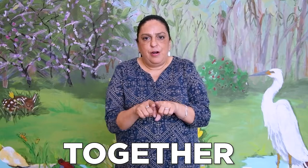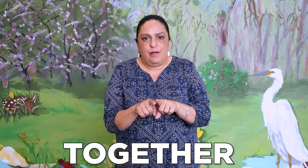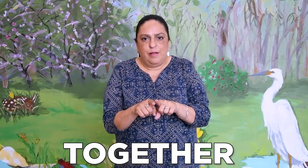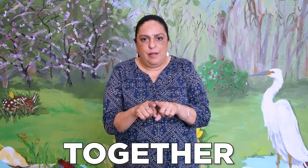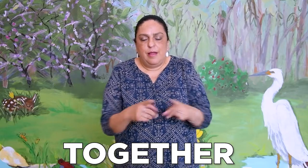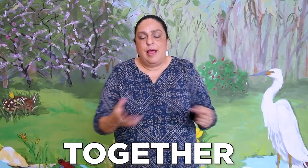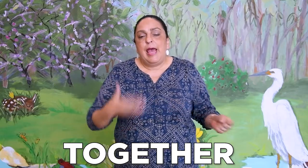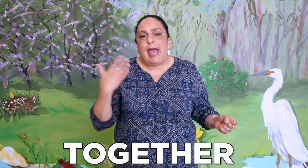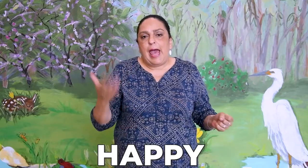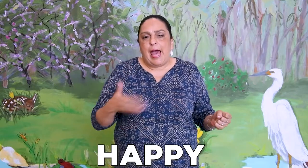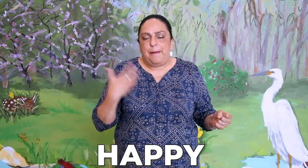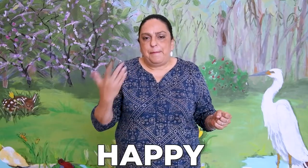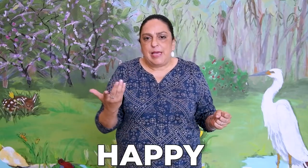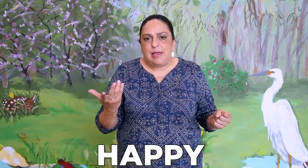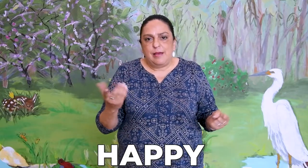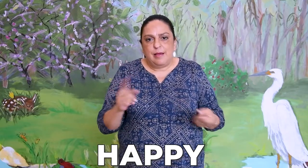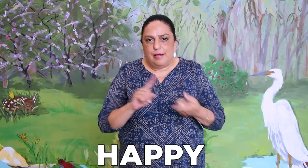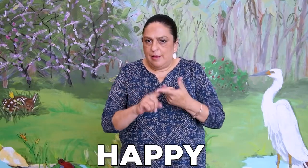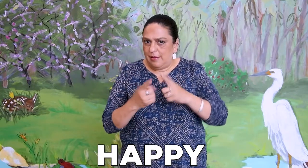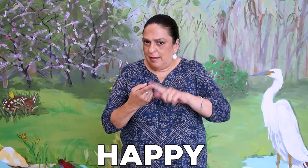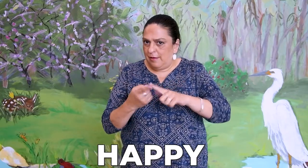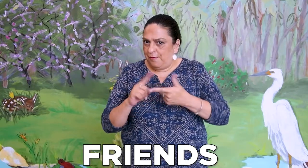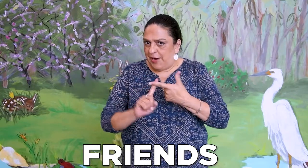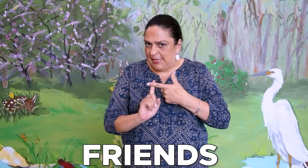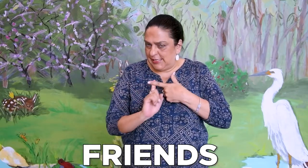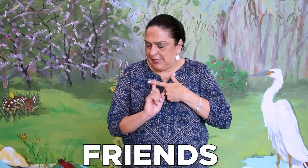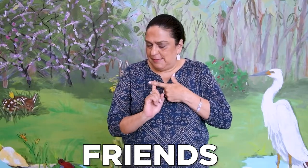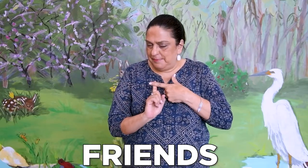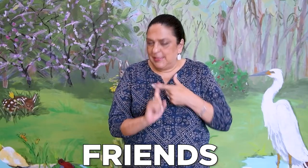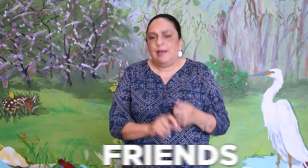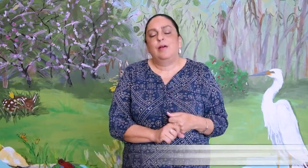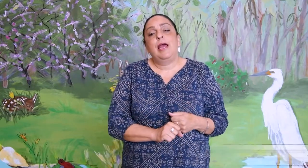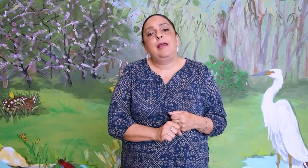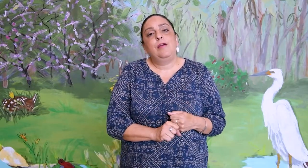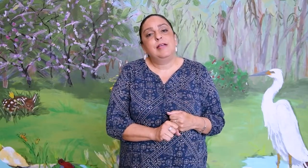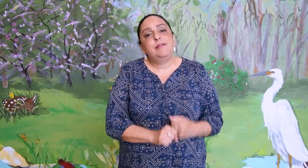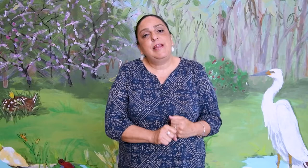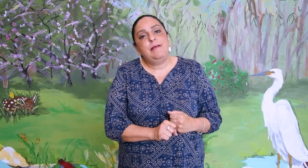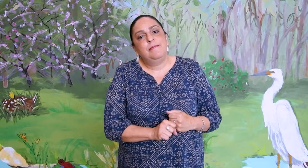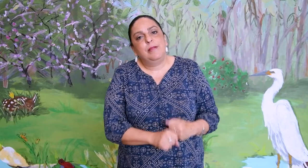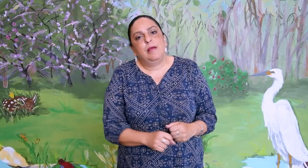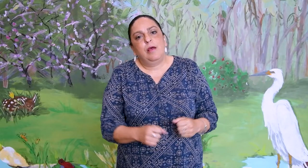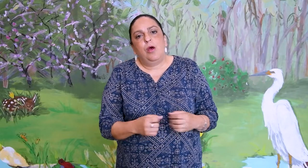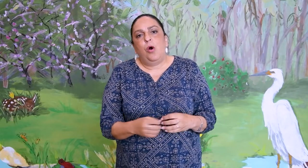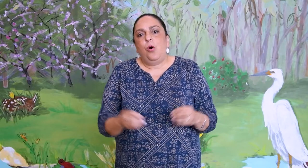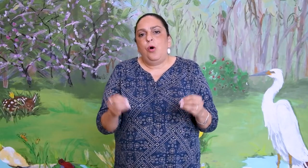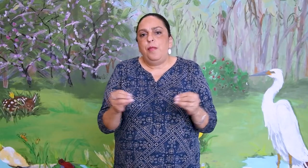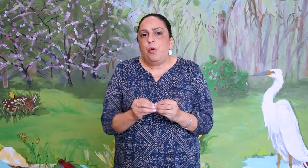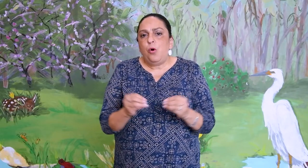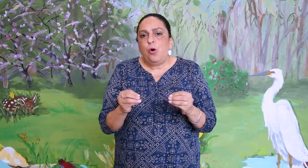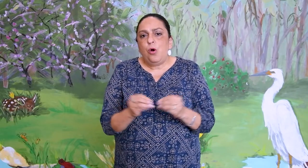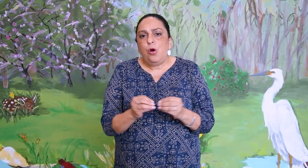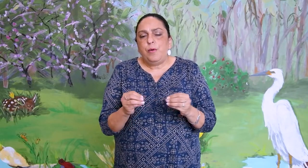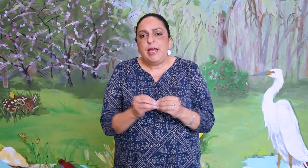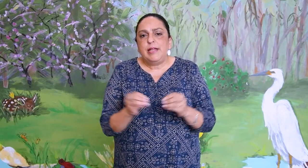together, happy friends. Okay, you guys are ready? Oh, the more we get